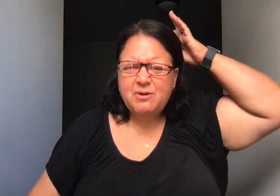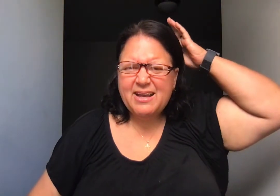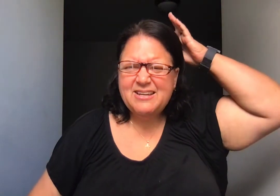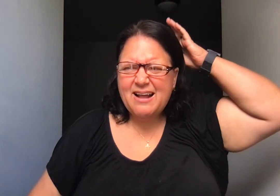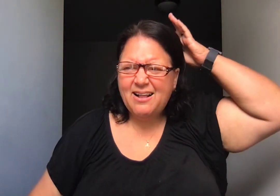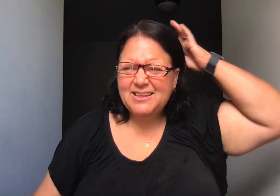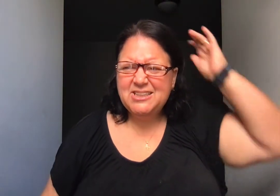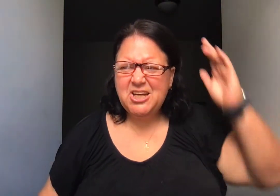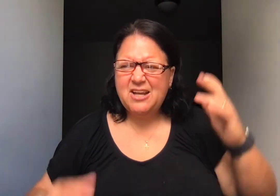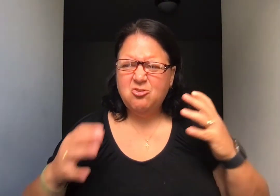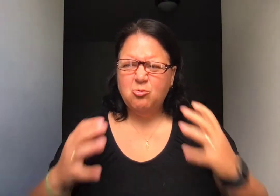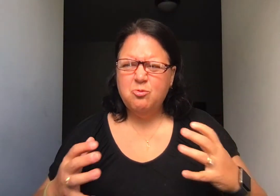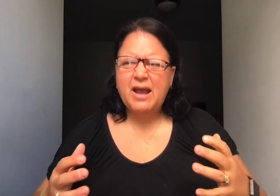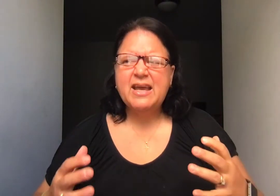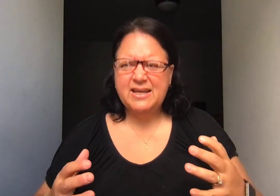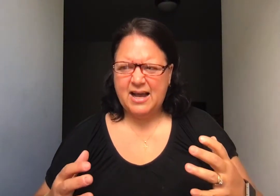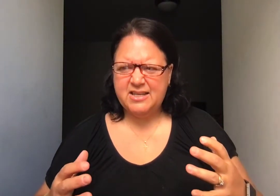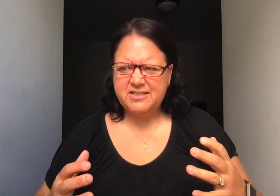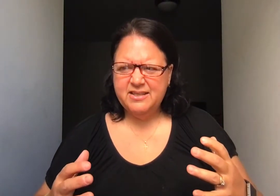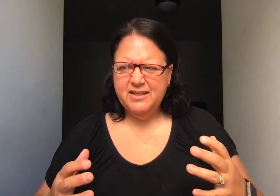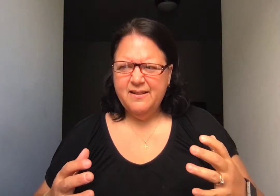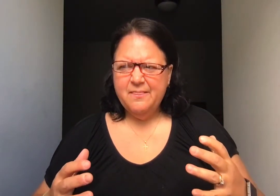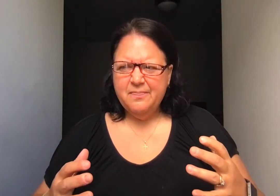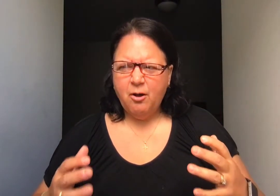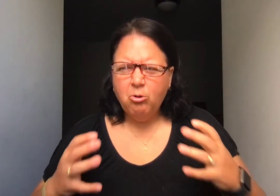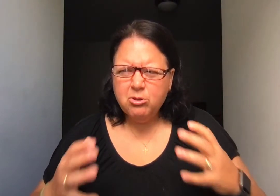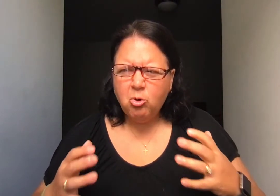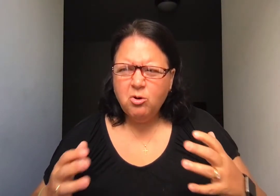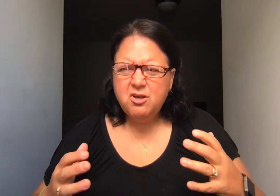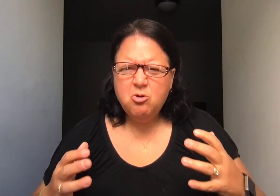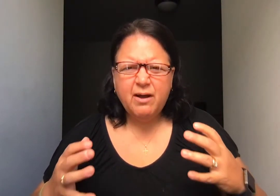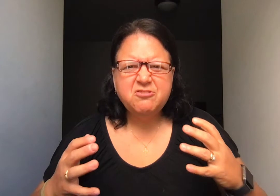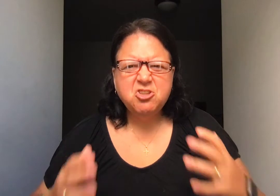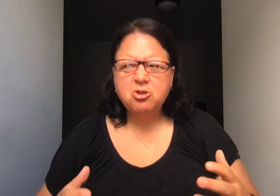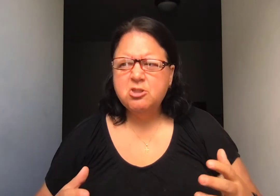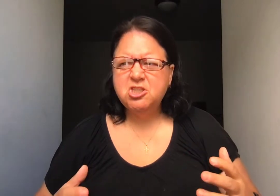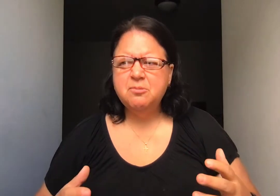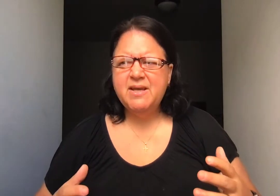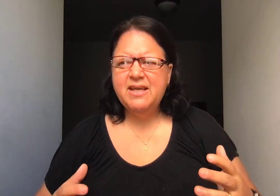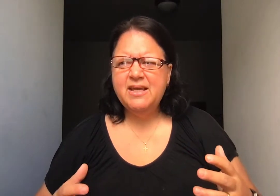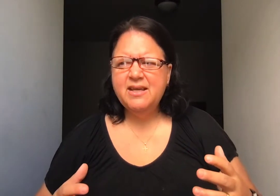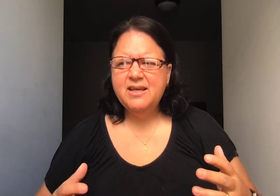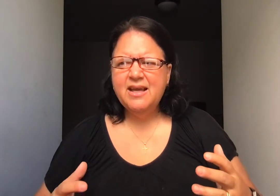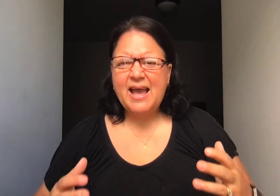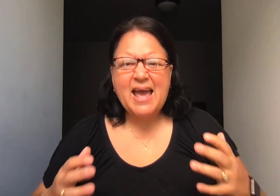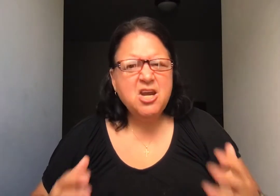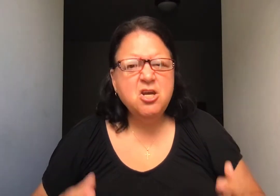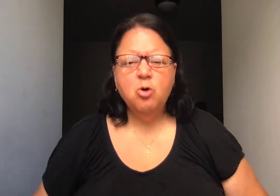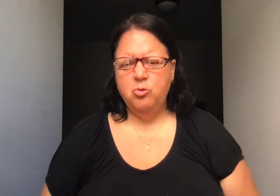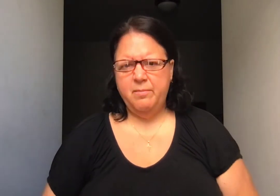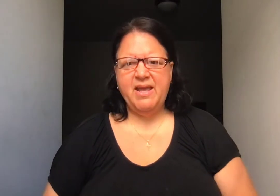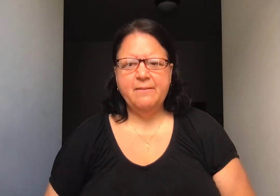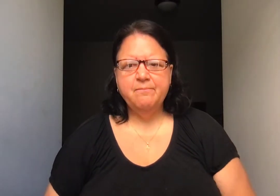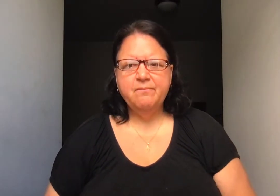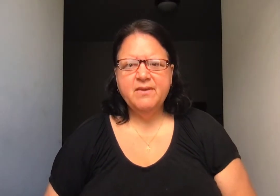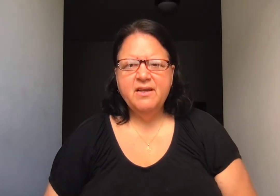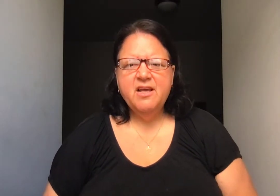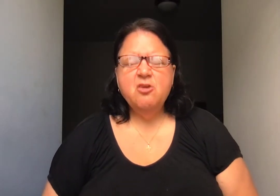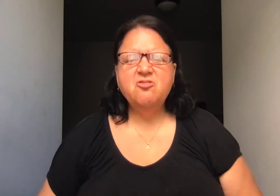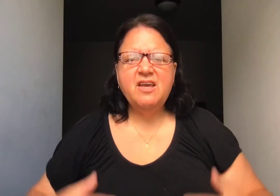acknowledge and to recognize, Oh Lord, you have searched me and known me. You see,